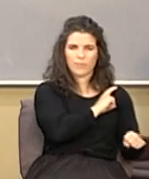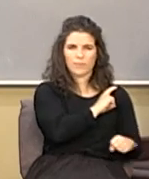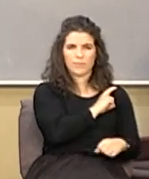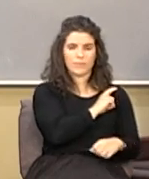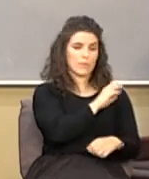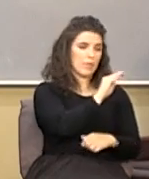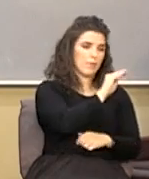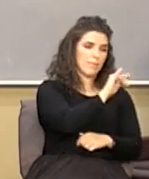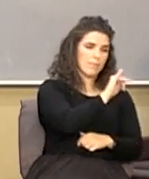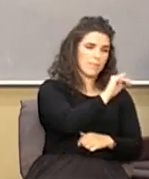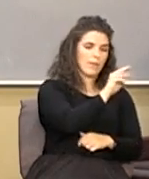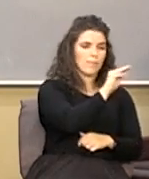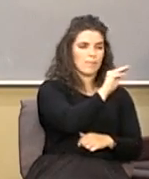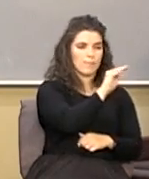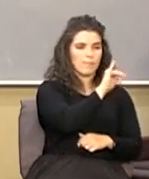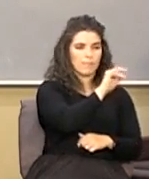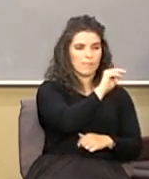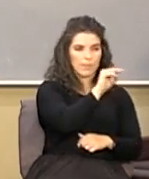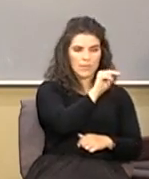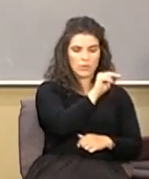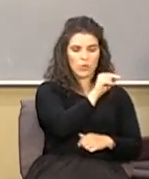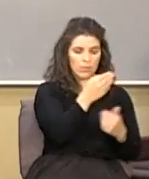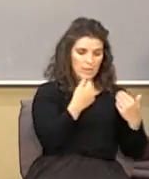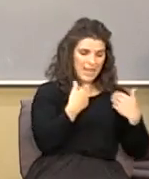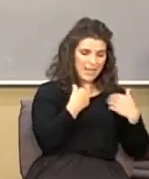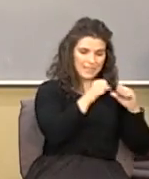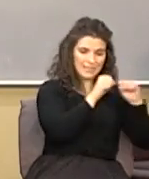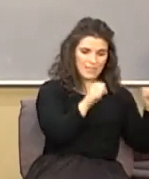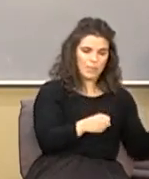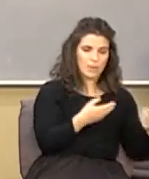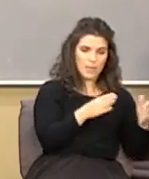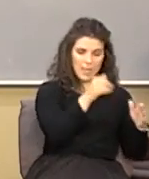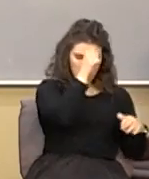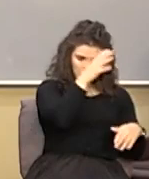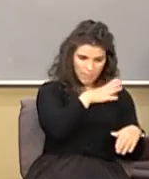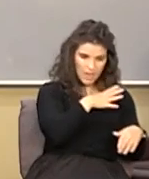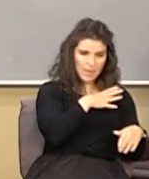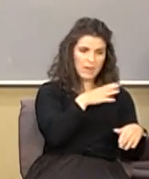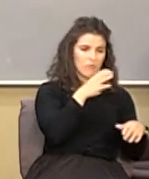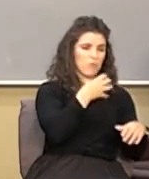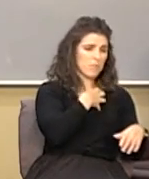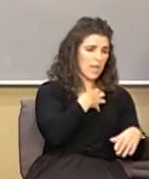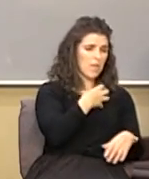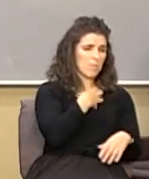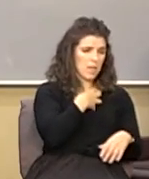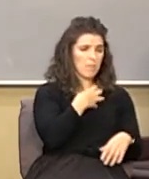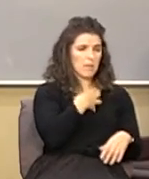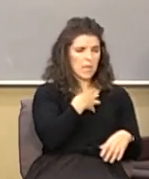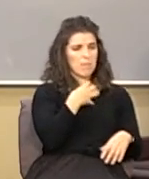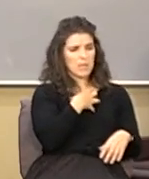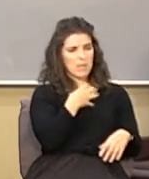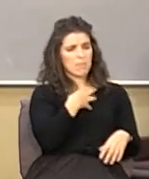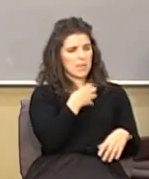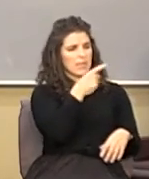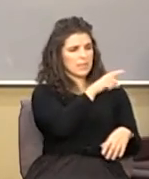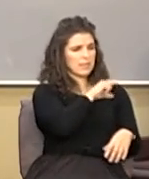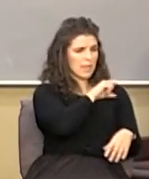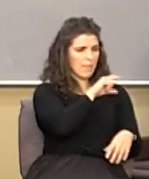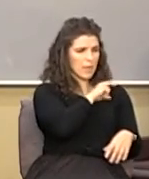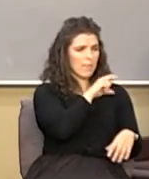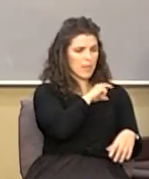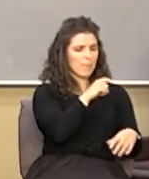a system that allowed a fellow with complaint after complaint after complaint to continue on and they got and that's what you get from that